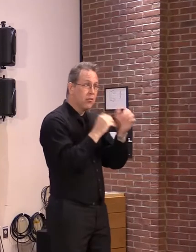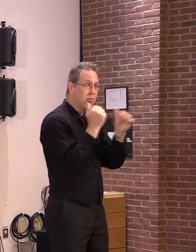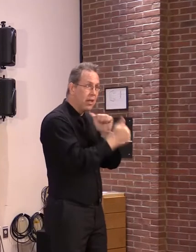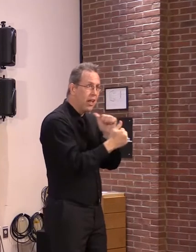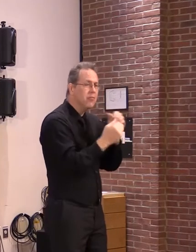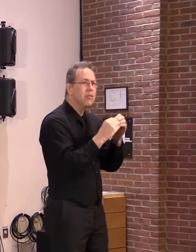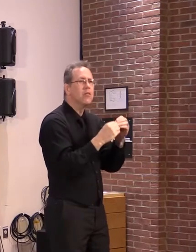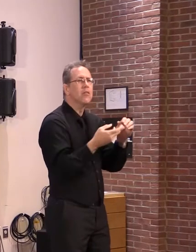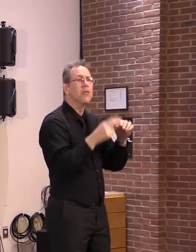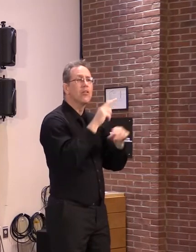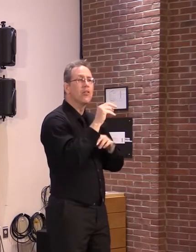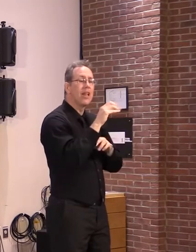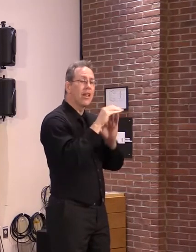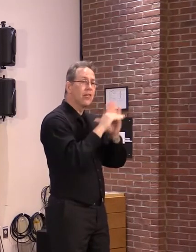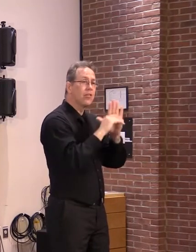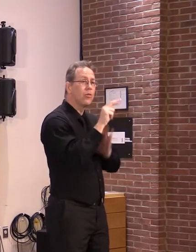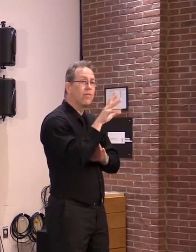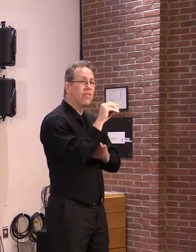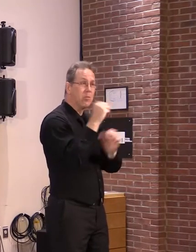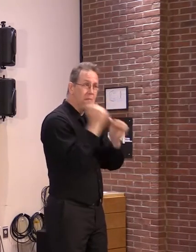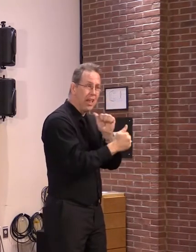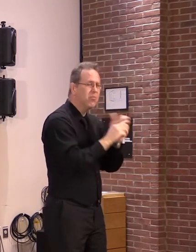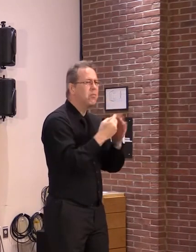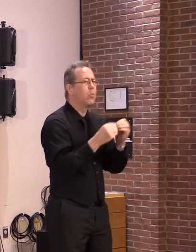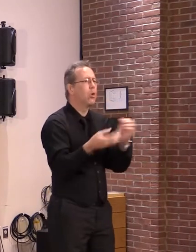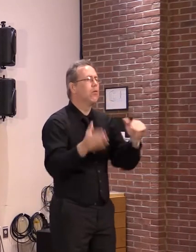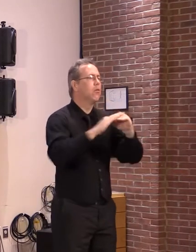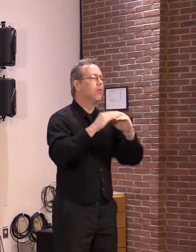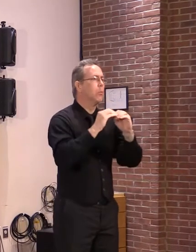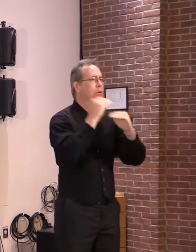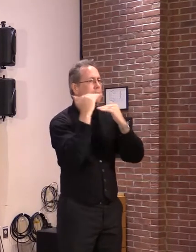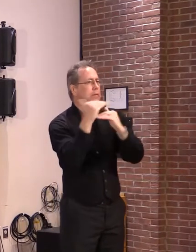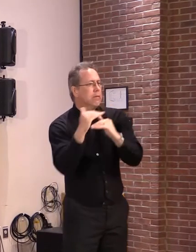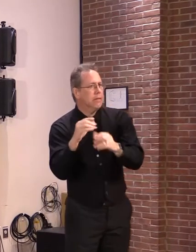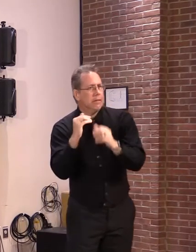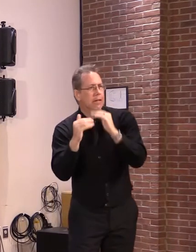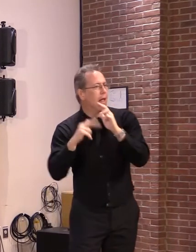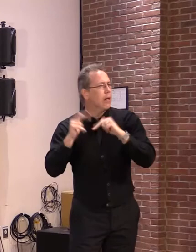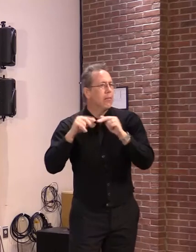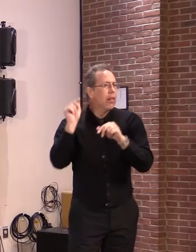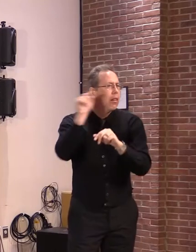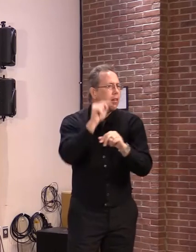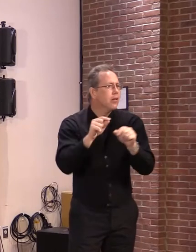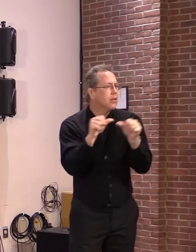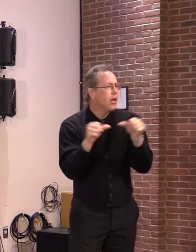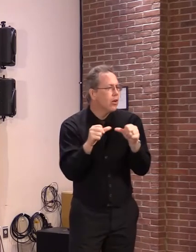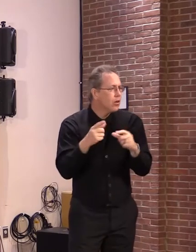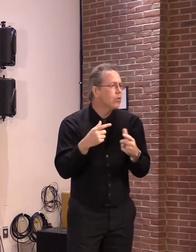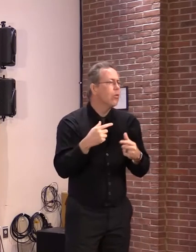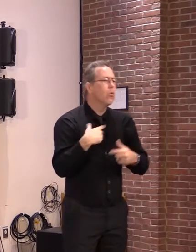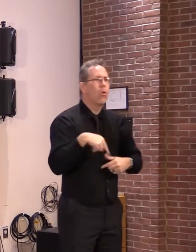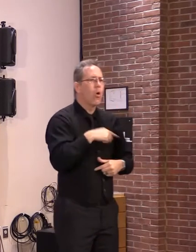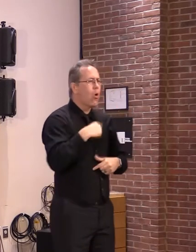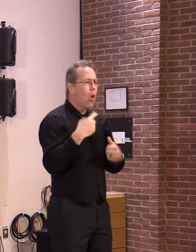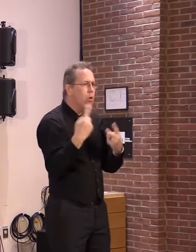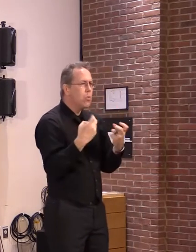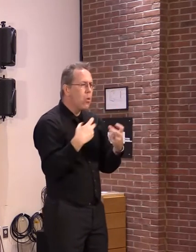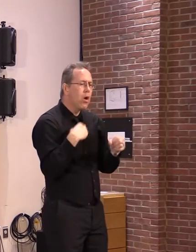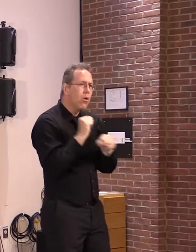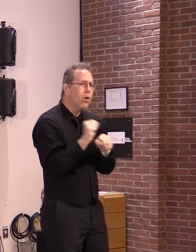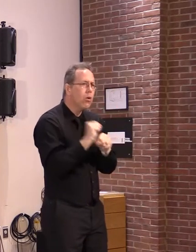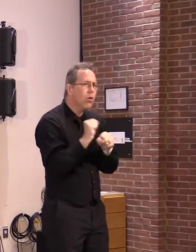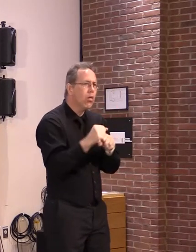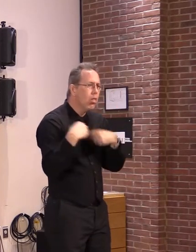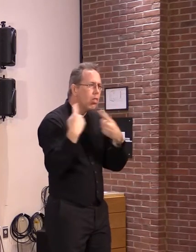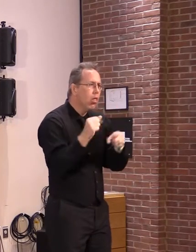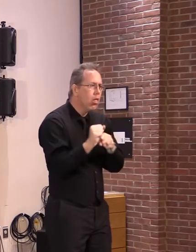You'll never hear from me that we've done everything we need to to make housing easier, even at the local level. I've worked for a decade to make some